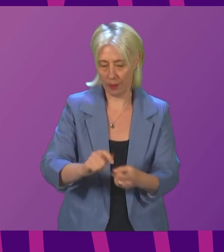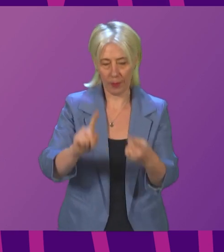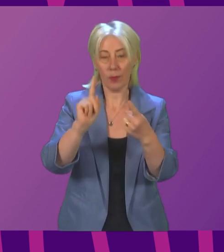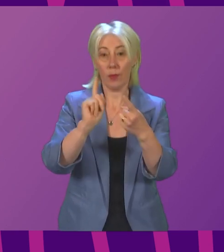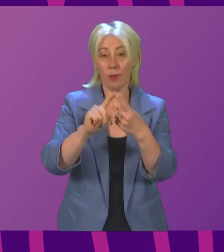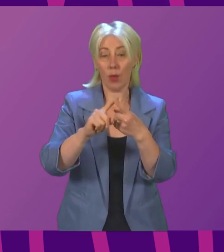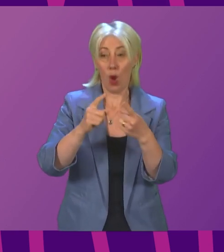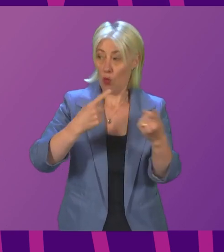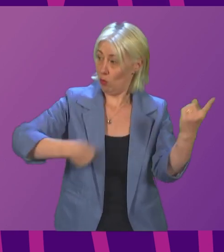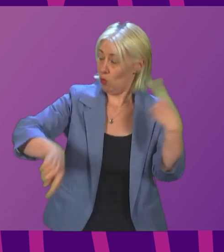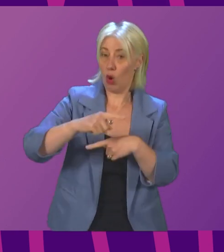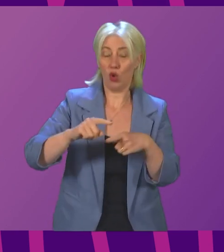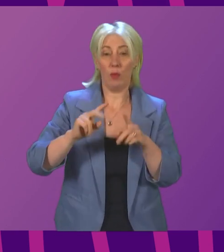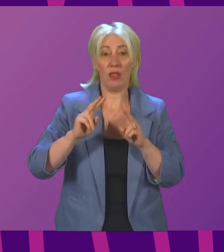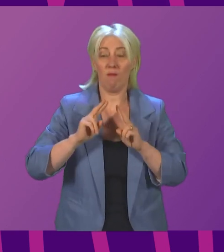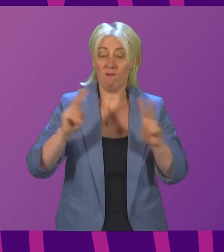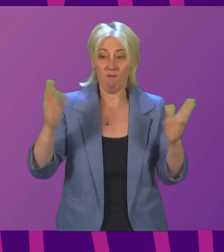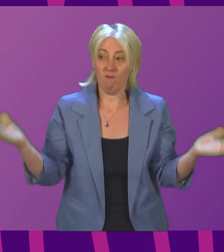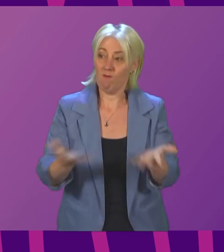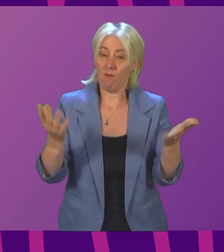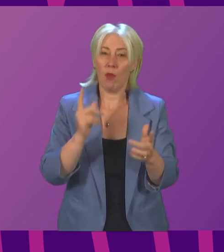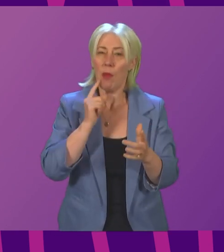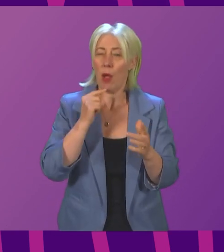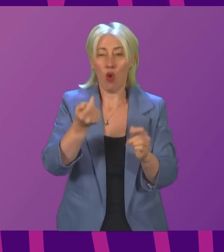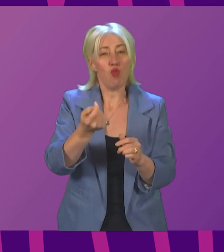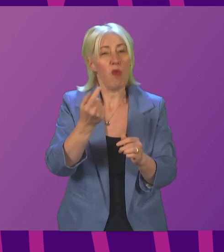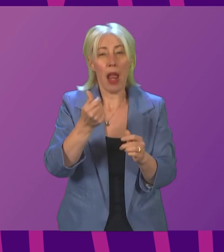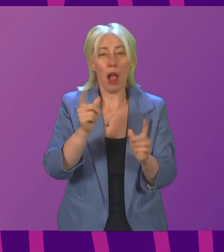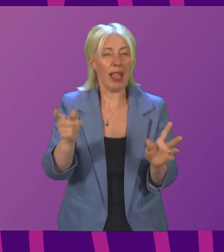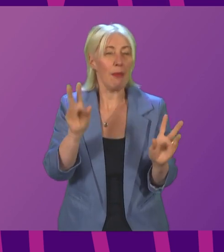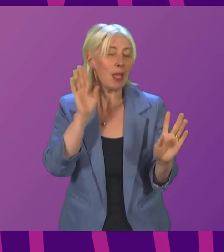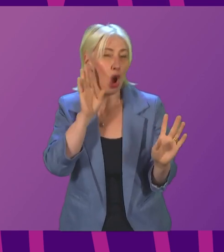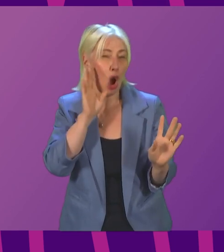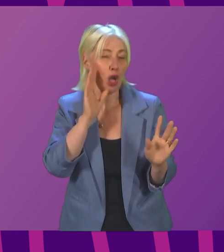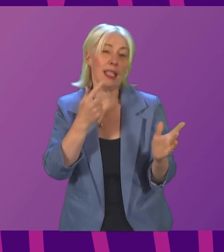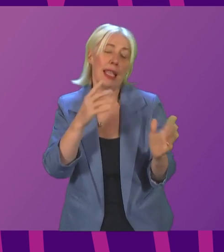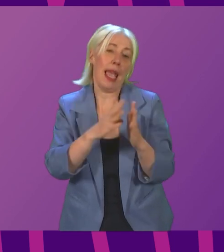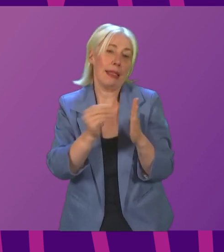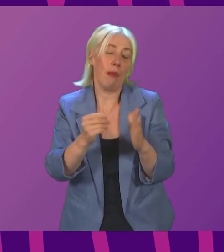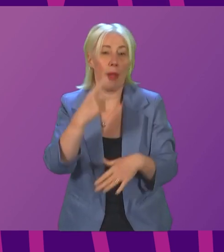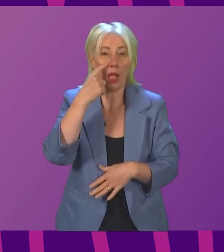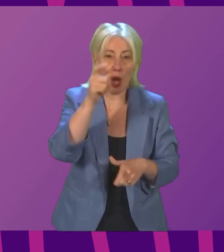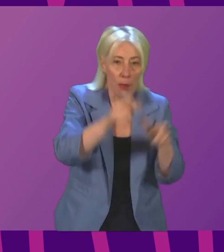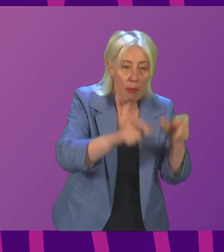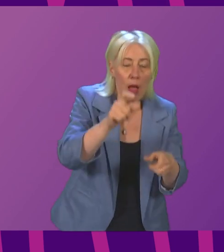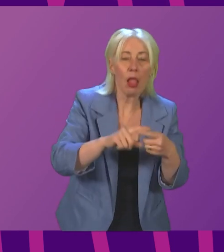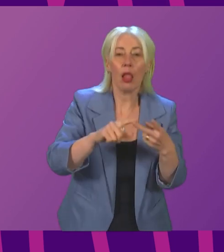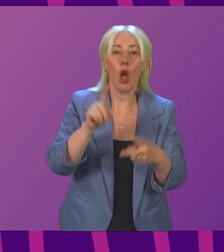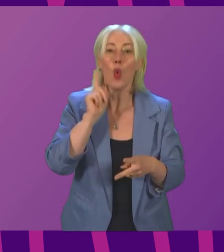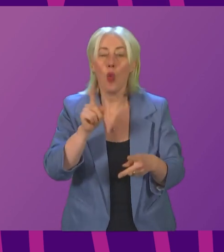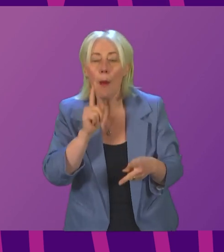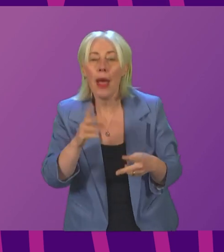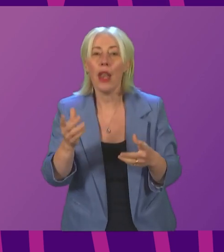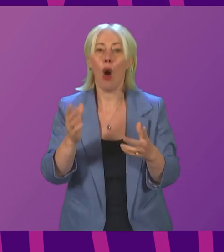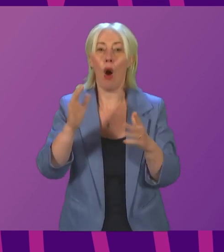amplify voices that are too rarely heard in discussions of this type. For example, the voices of young people, women and those from